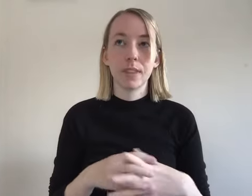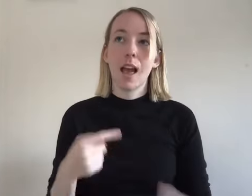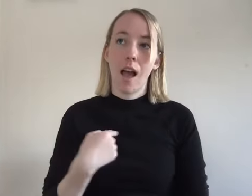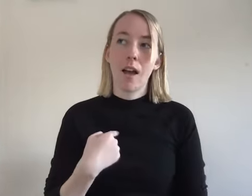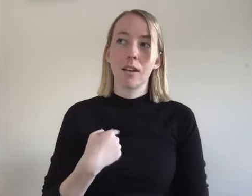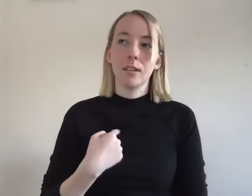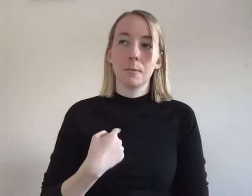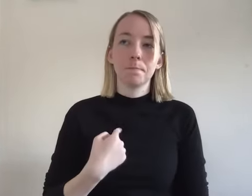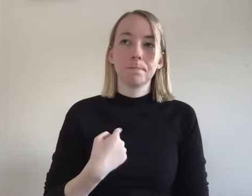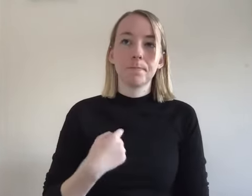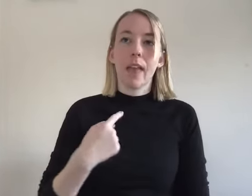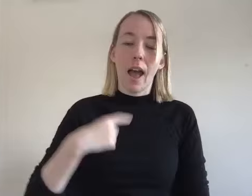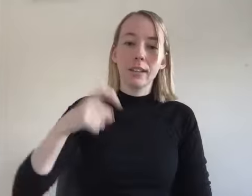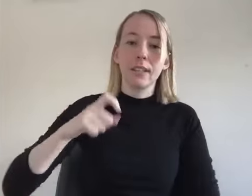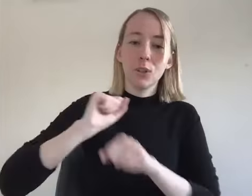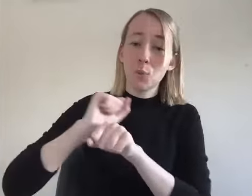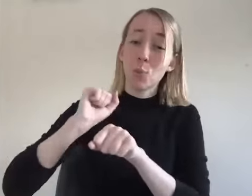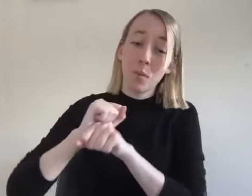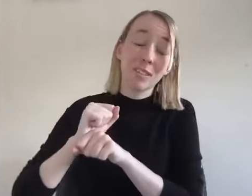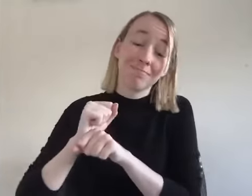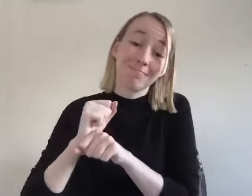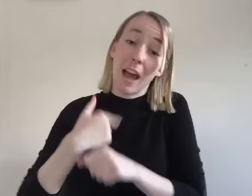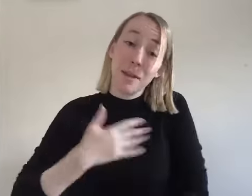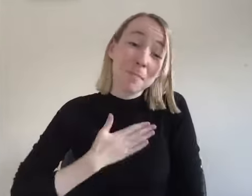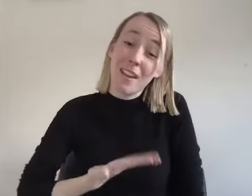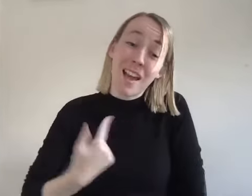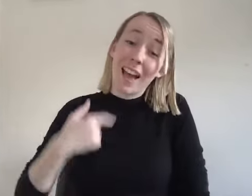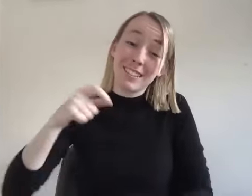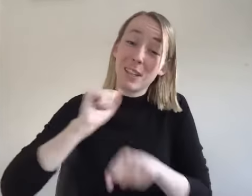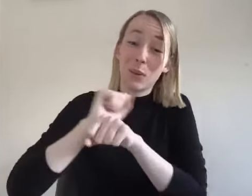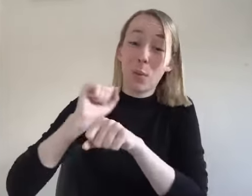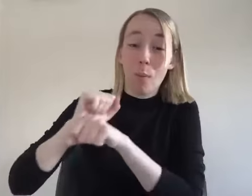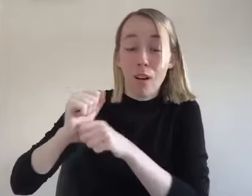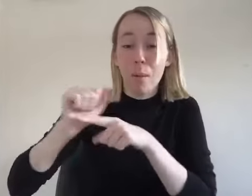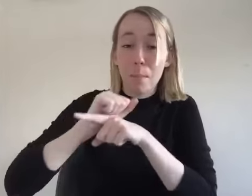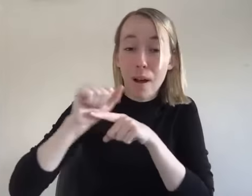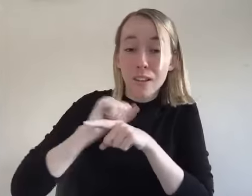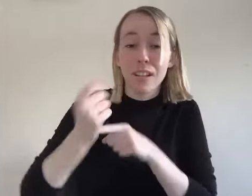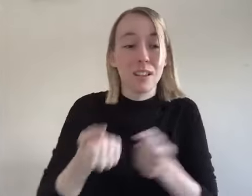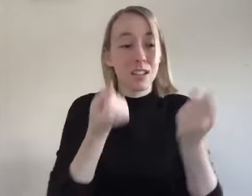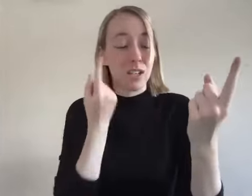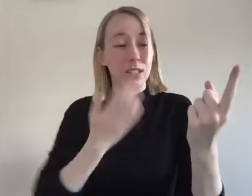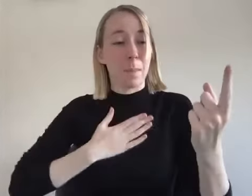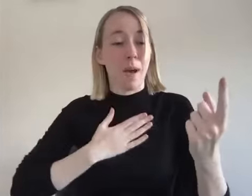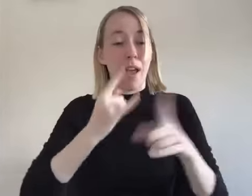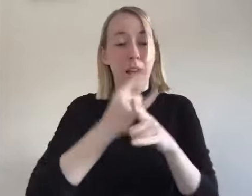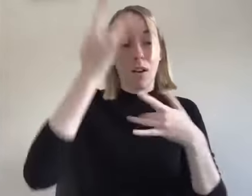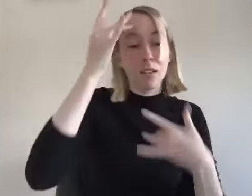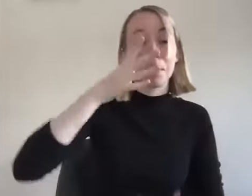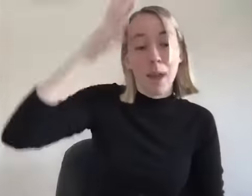i i need to work on i admit i still need to work on understanding my alcoholic relatives understanding